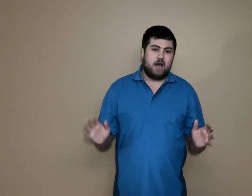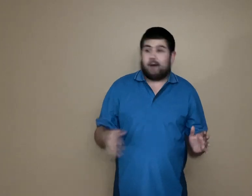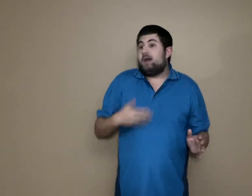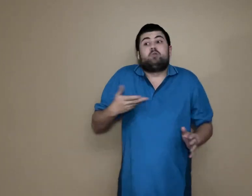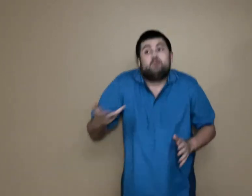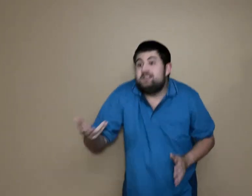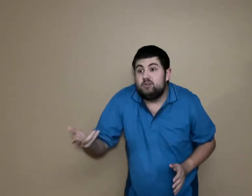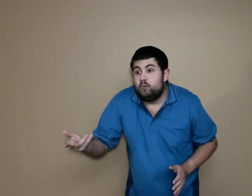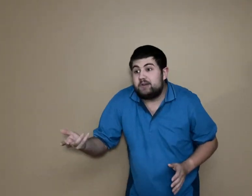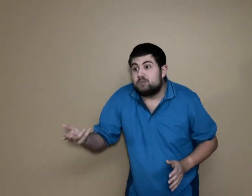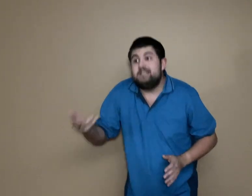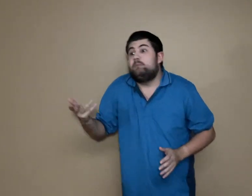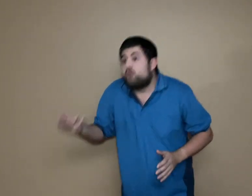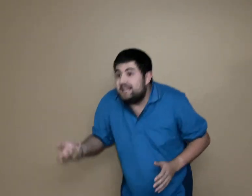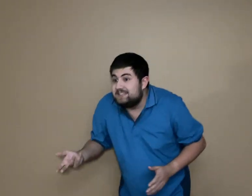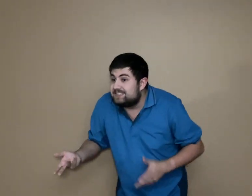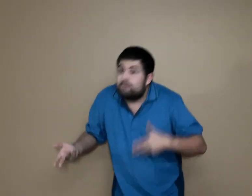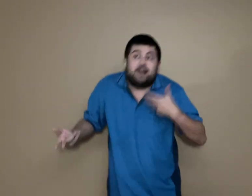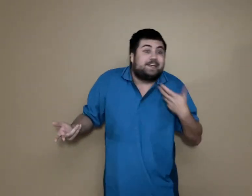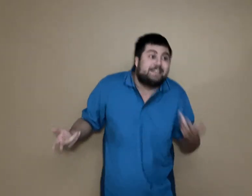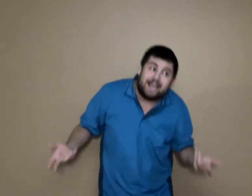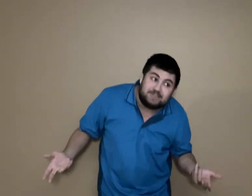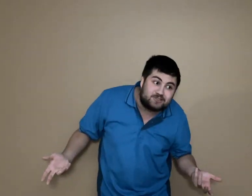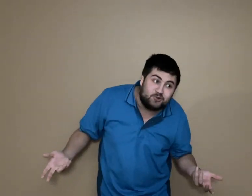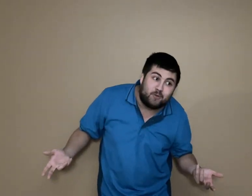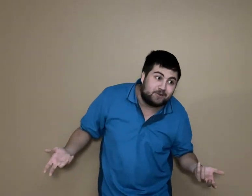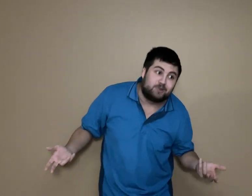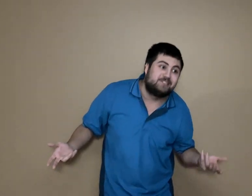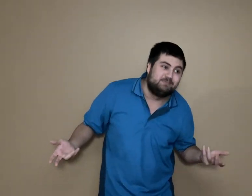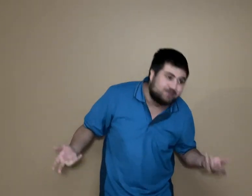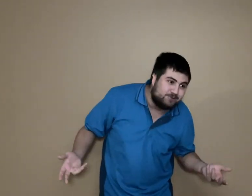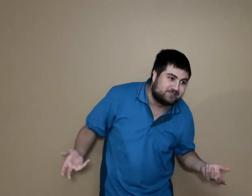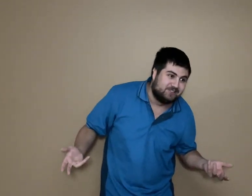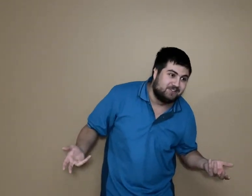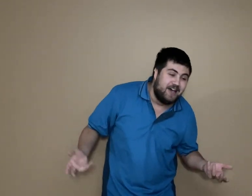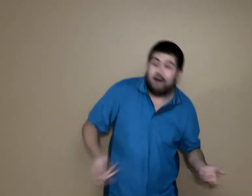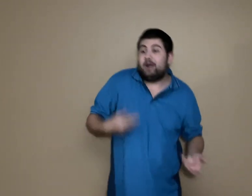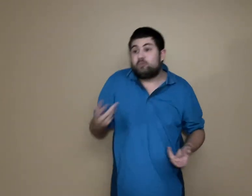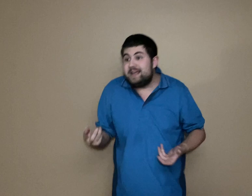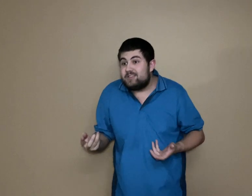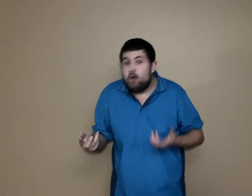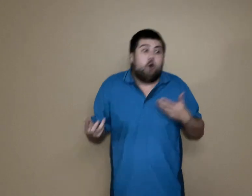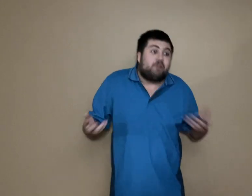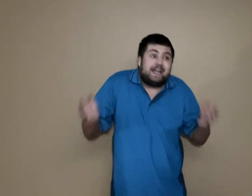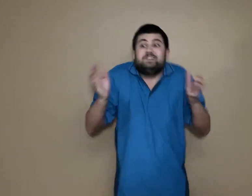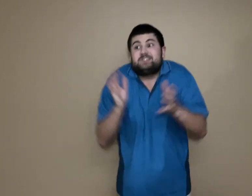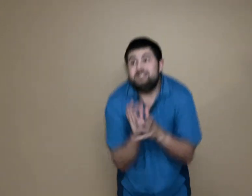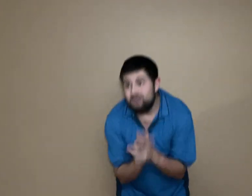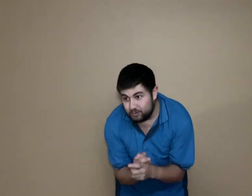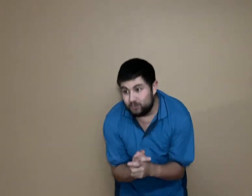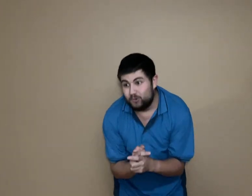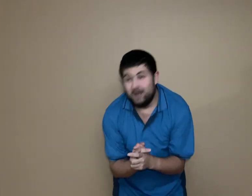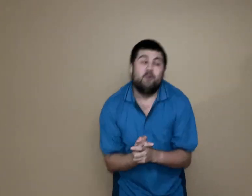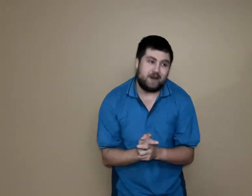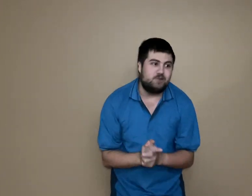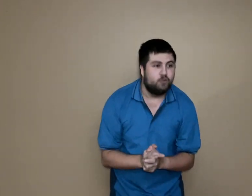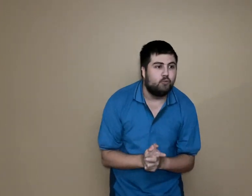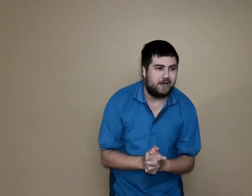I'm not with you when your team wins. I'm not against you when your team loses. I'm not with or against you when you win